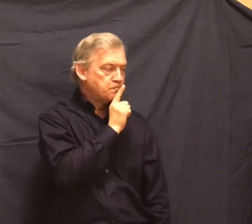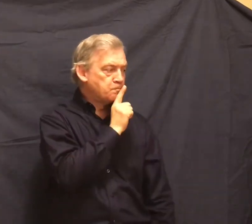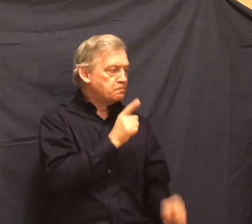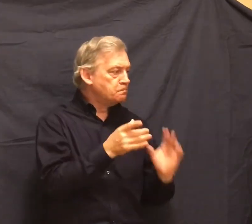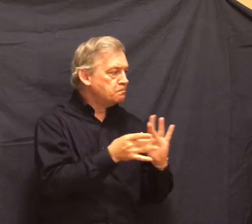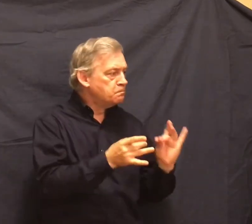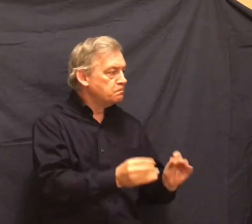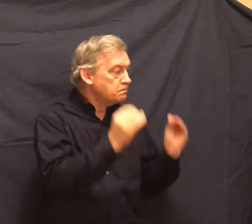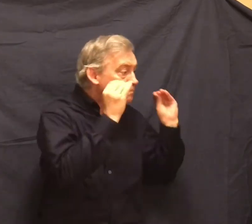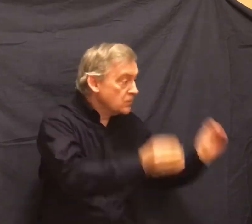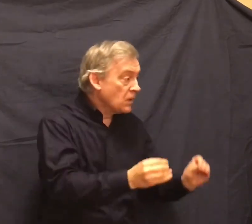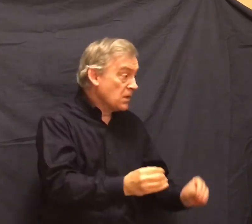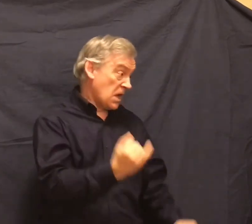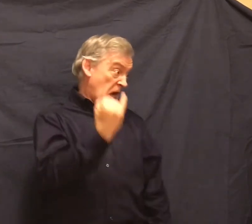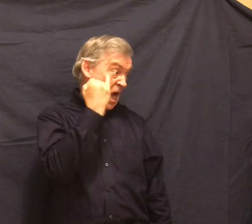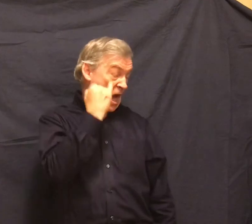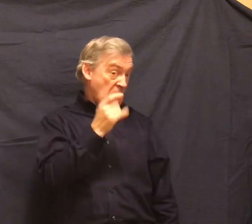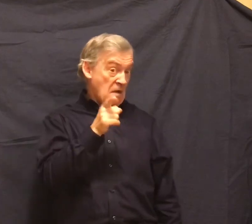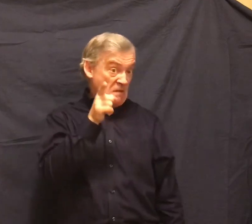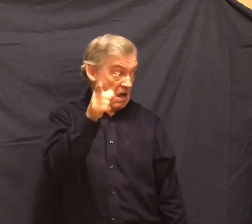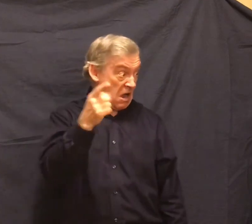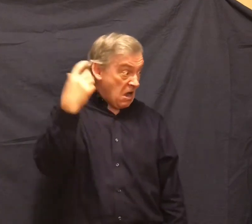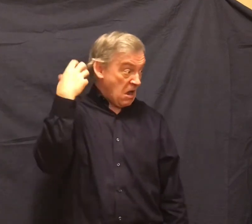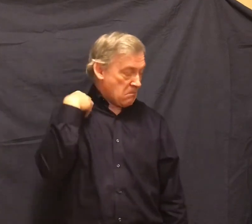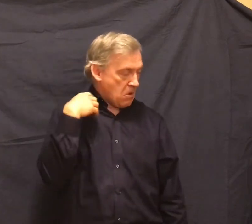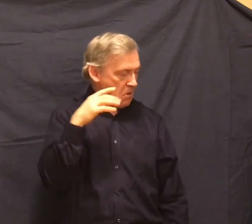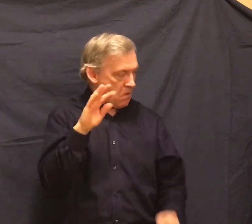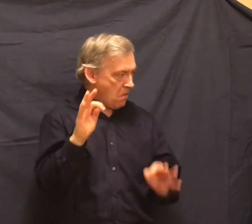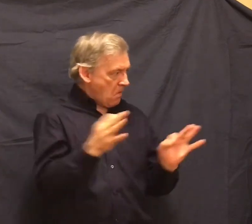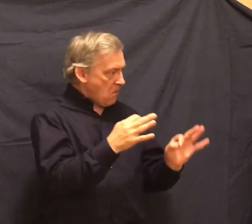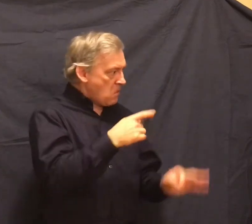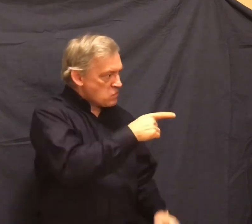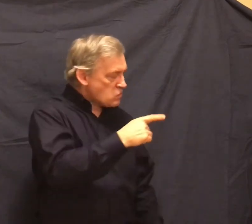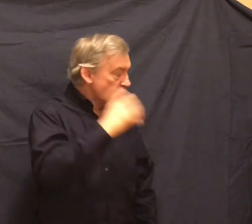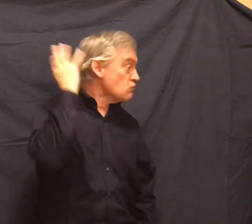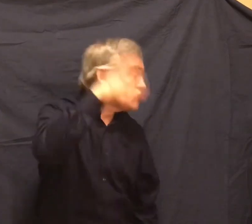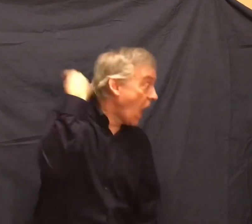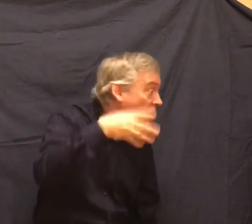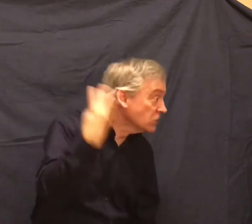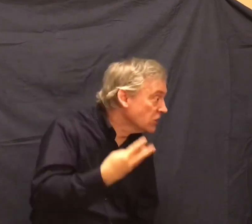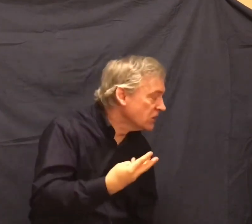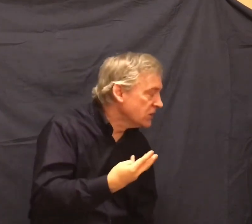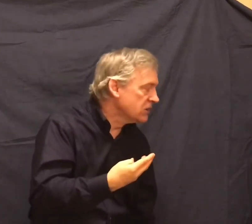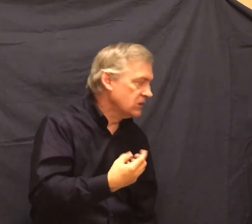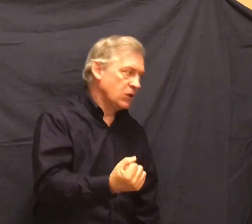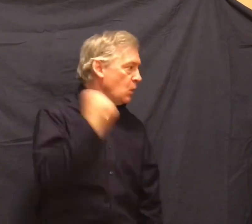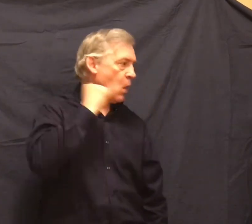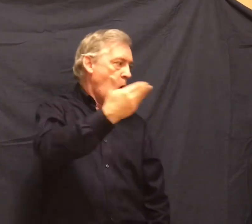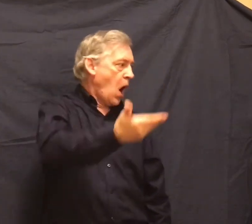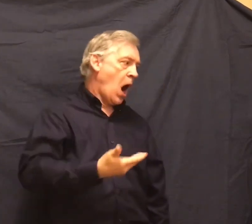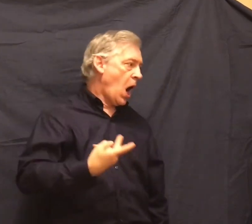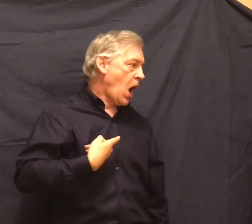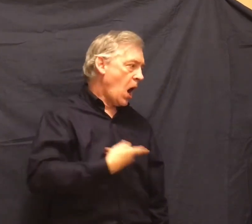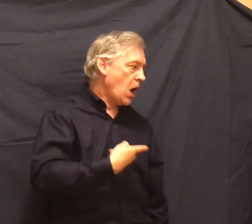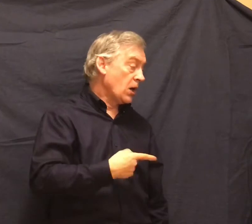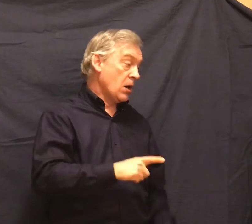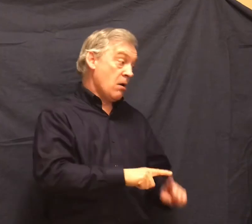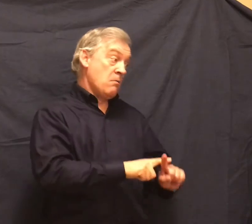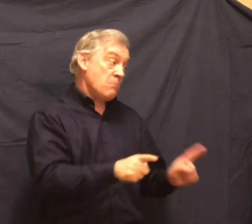a crazy jerk you are, we won't get no job. But if he sees your work before he hears you talk, we're set.